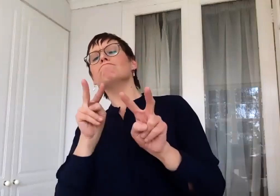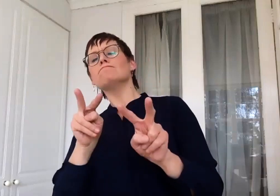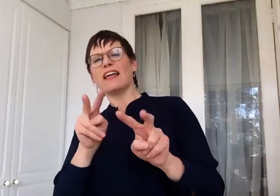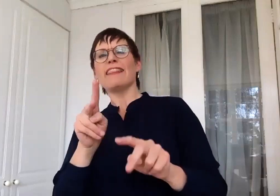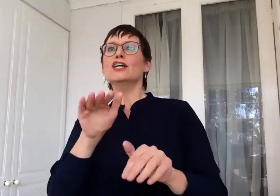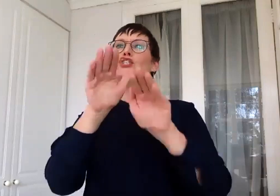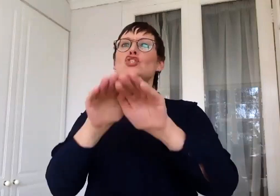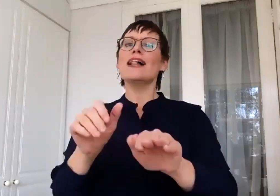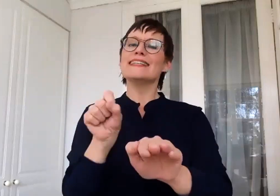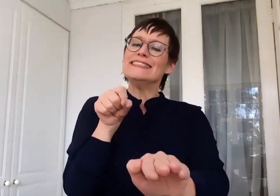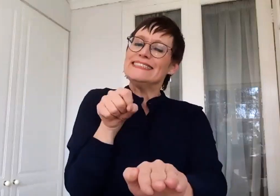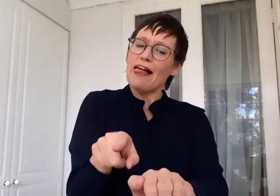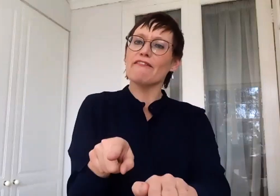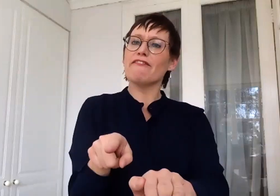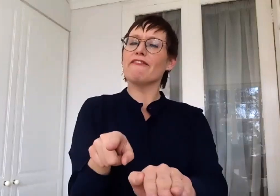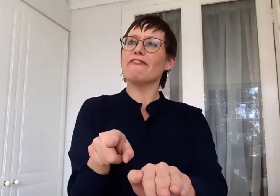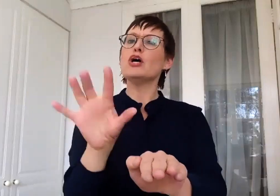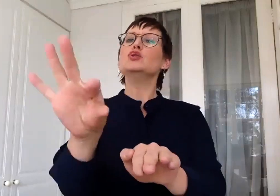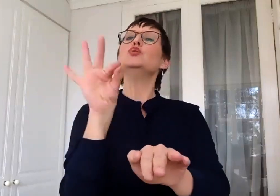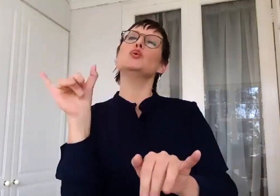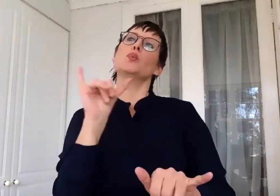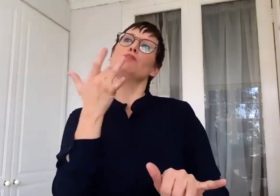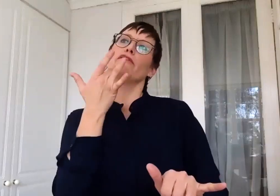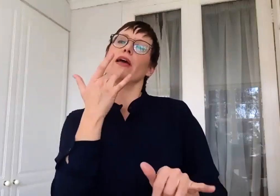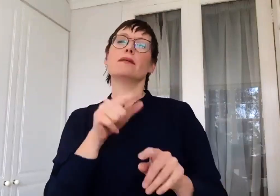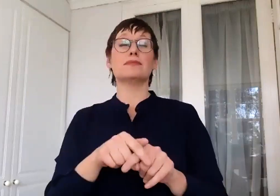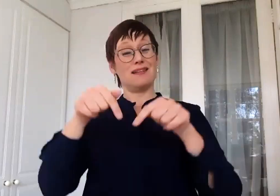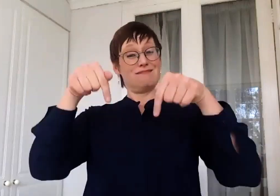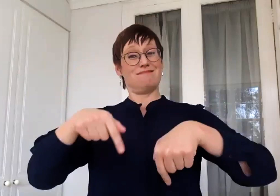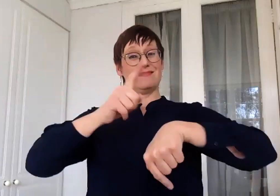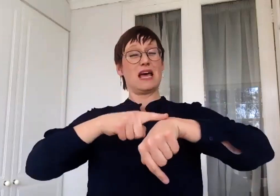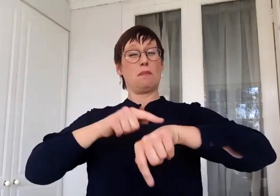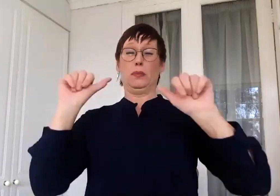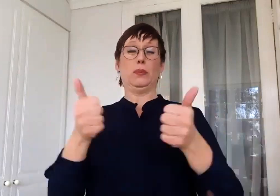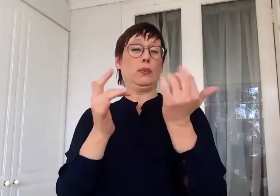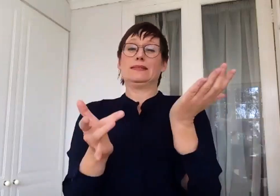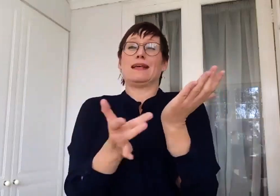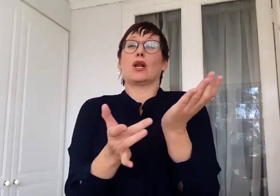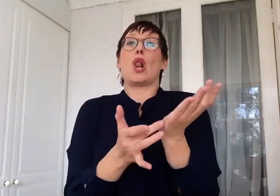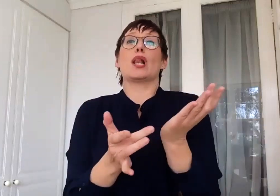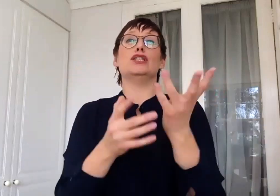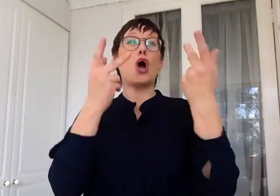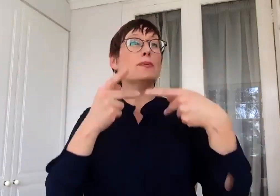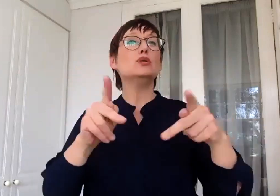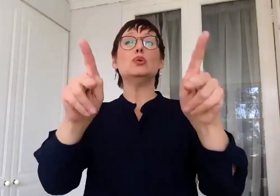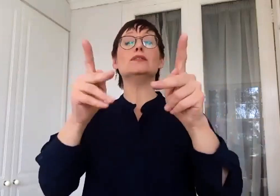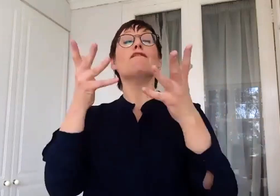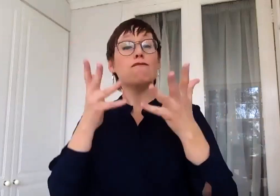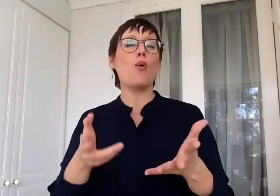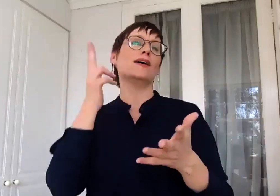to be born deaf because there are so many choices and there's such great technology. And we know so much about what deaf